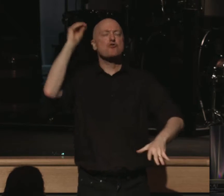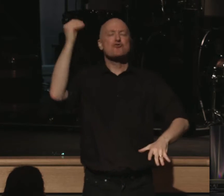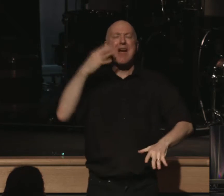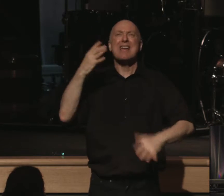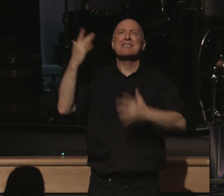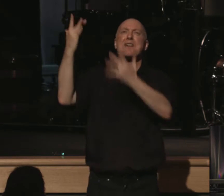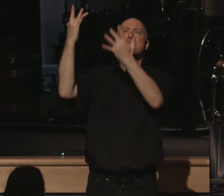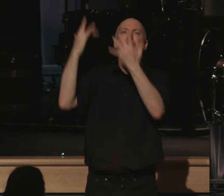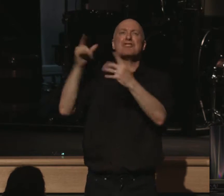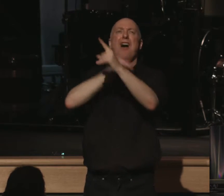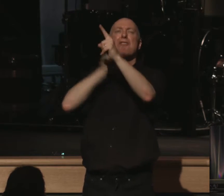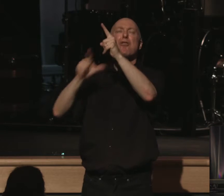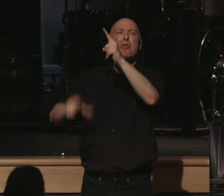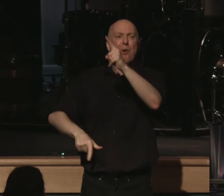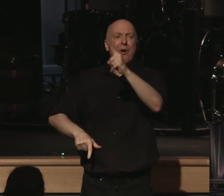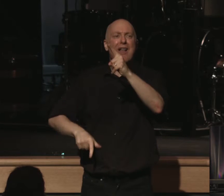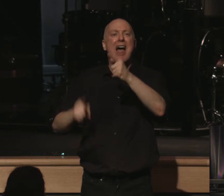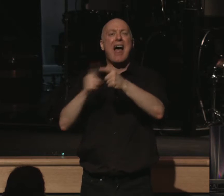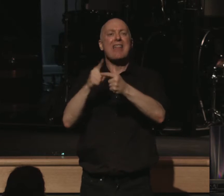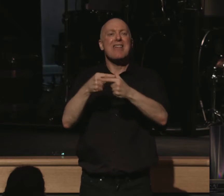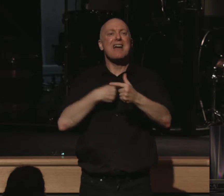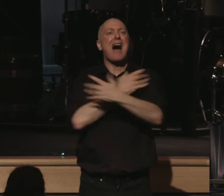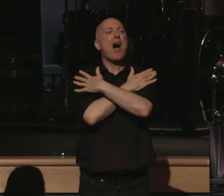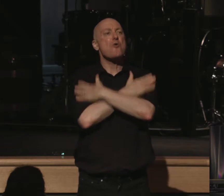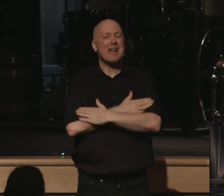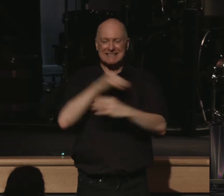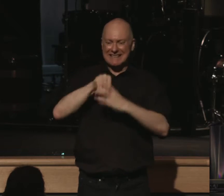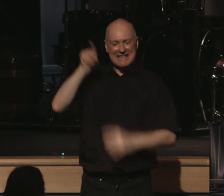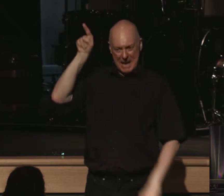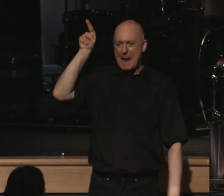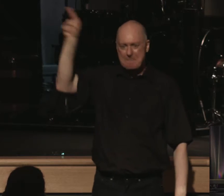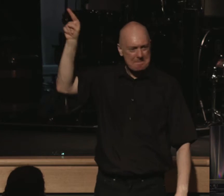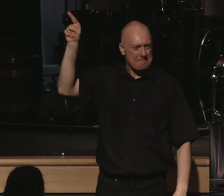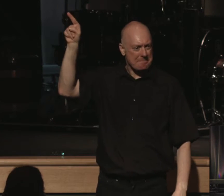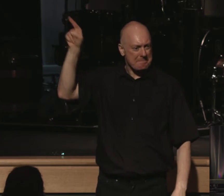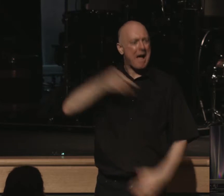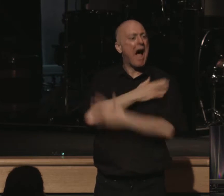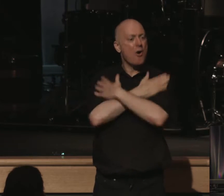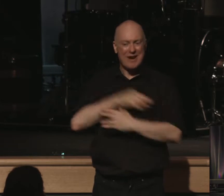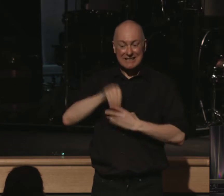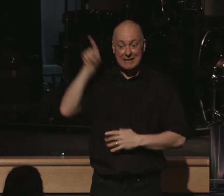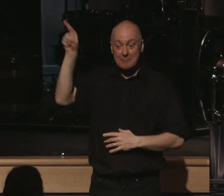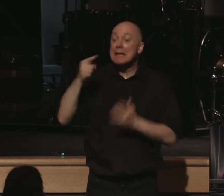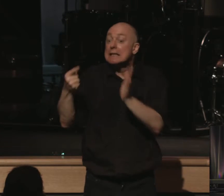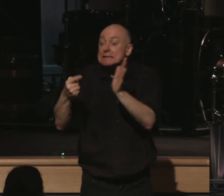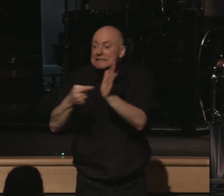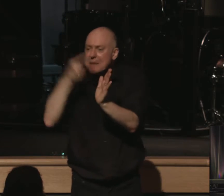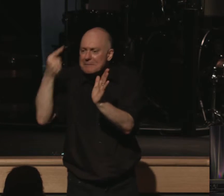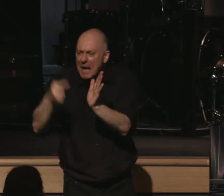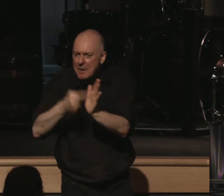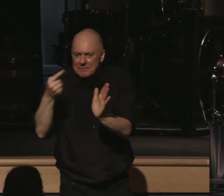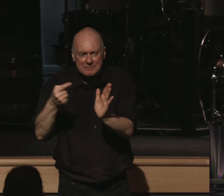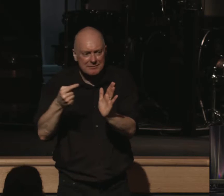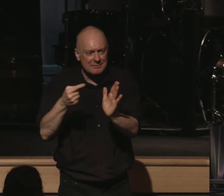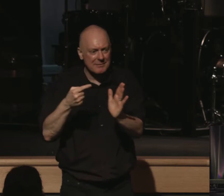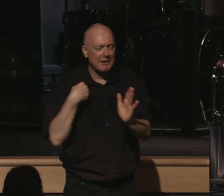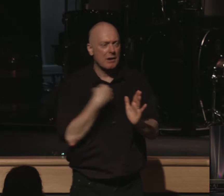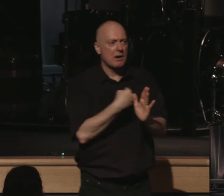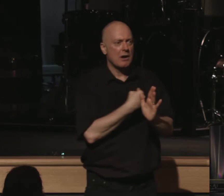and the mercy of the Lord and I rest in him. I rest in him. Sometimes though, we get muddled up with